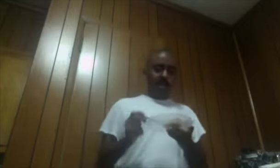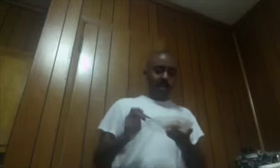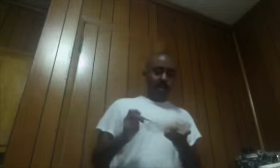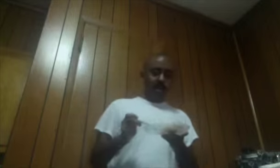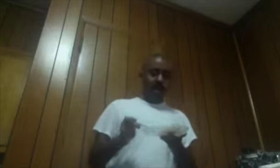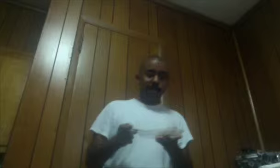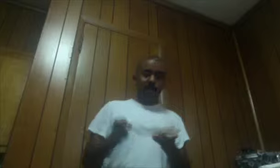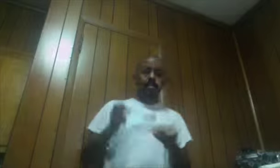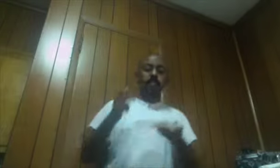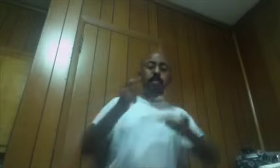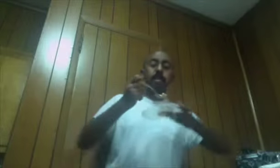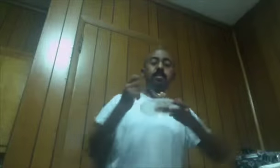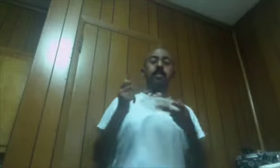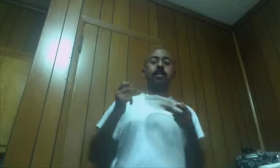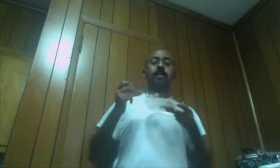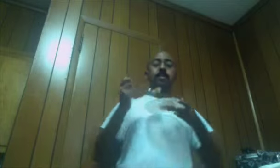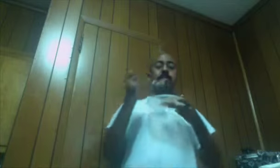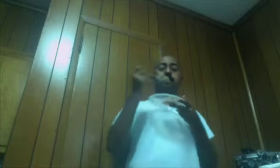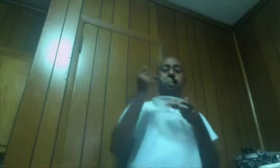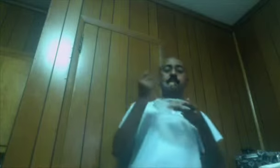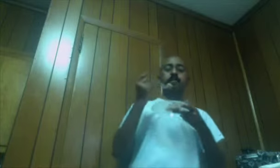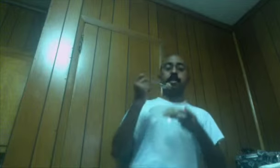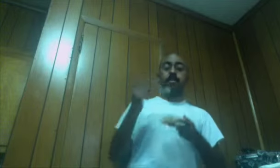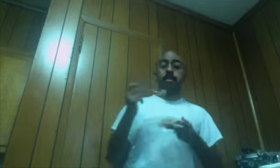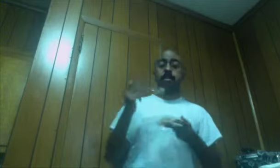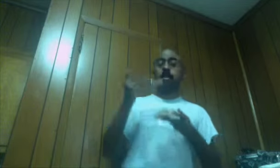I found something yesterday That I thought you guys would be interested in